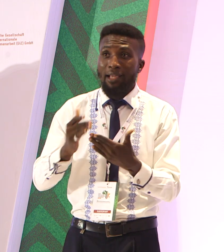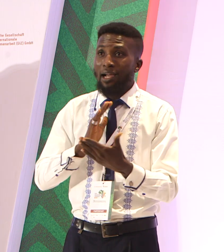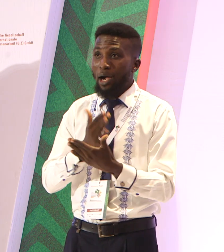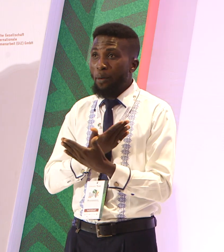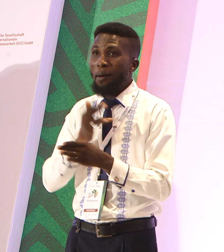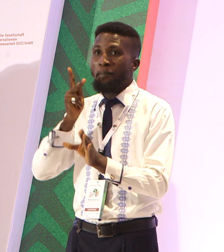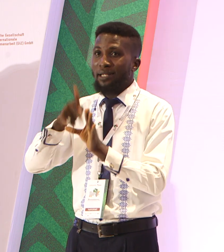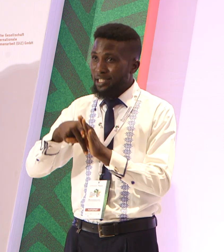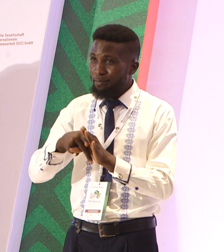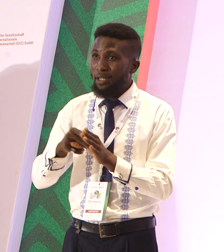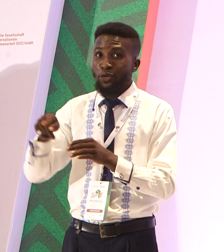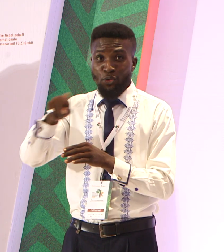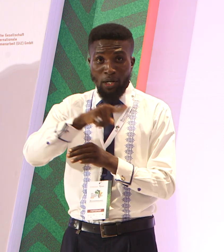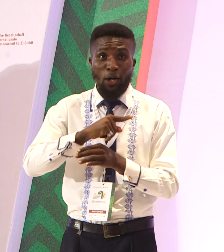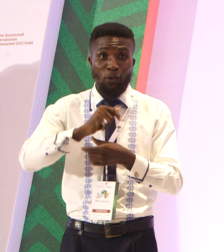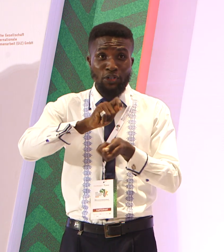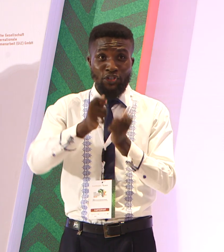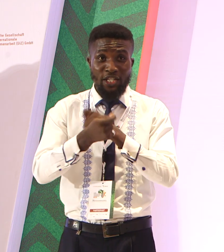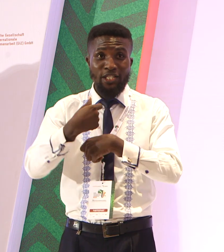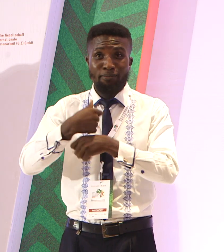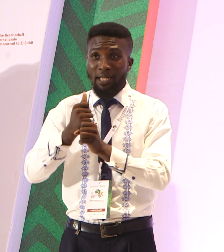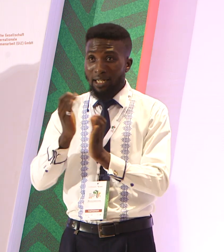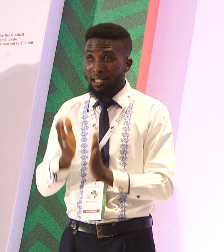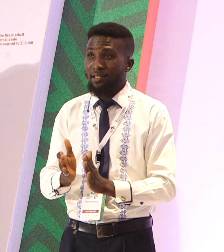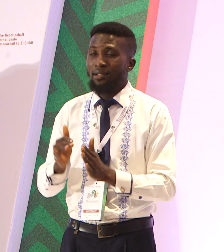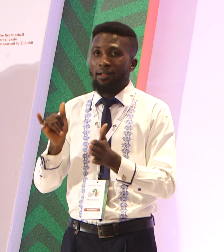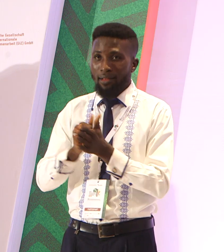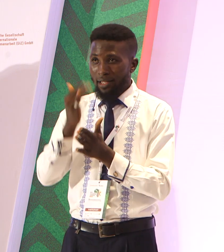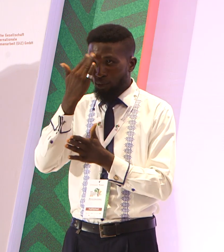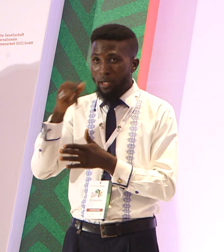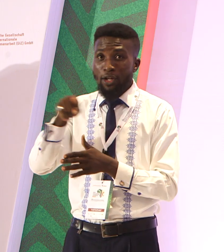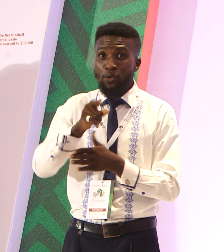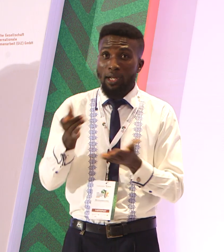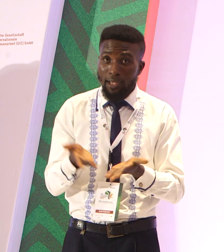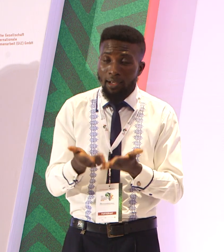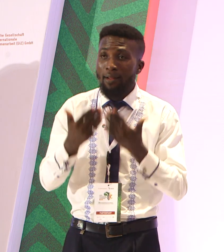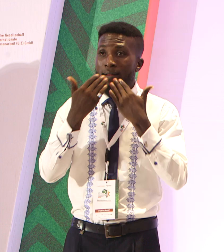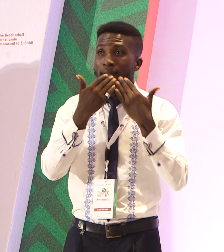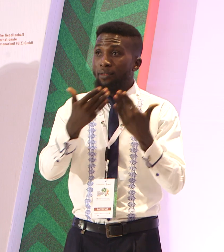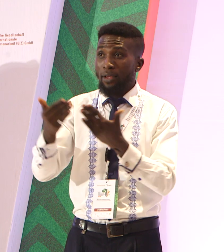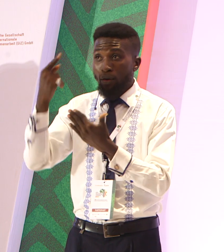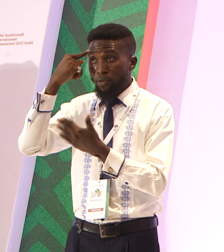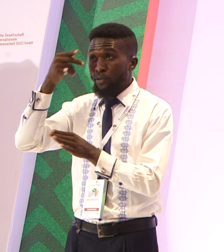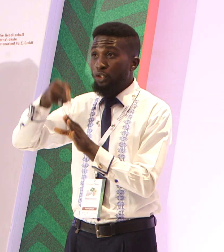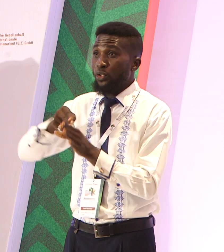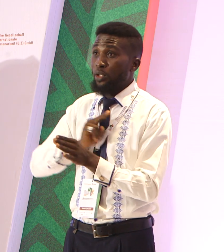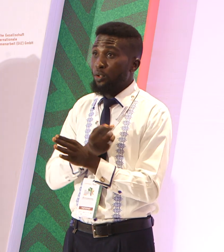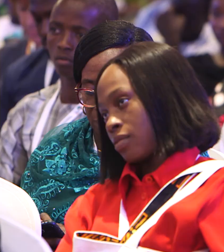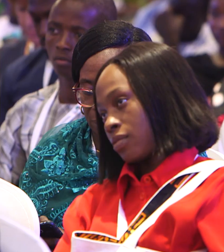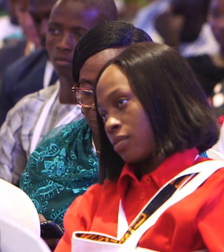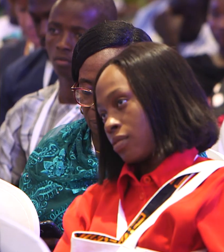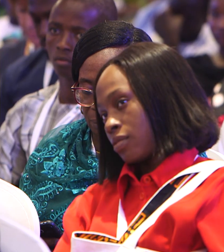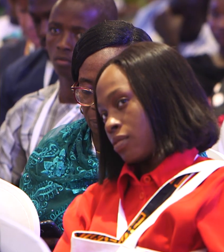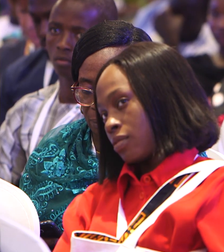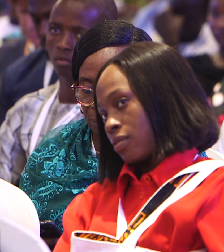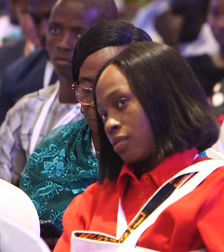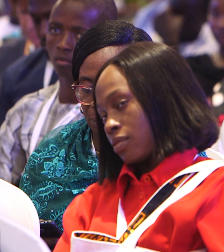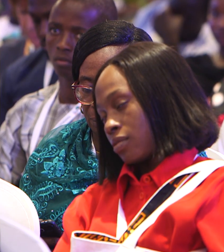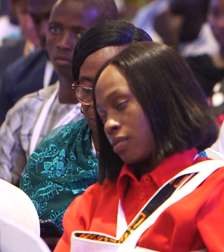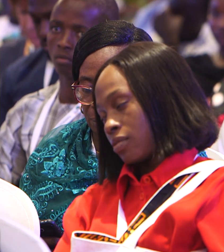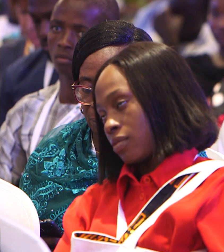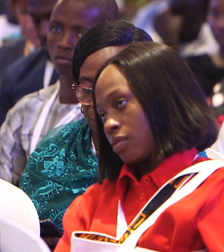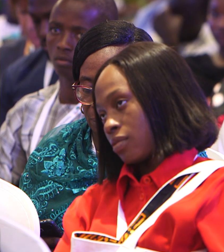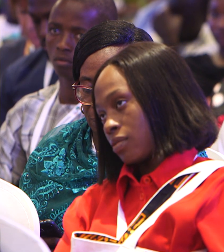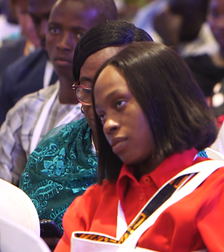changemakers. We are all changemakers, and that's why you are here in this room. Thank you for joining us today. Today, your active engagement and insightful